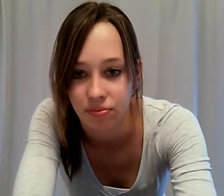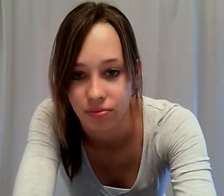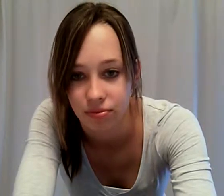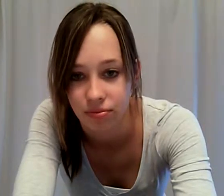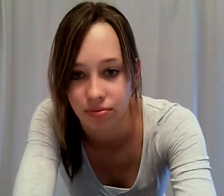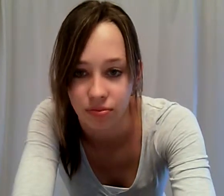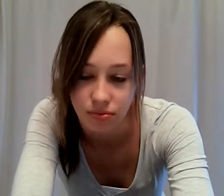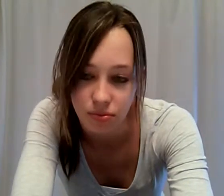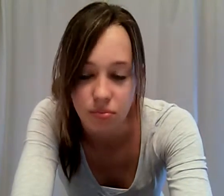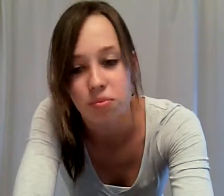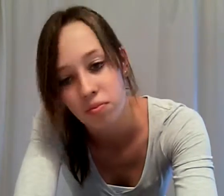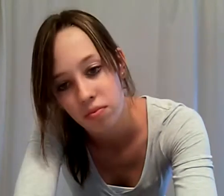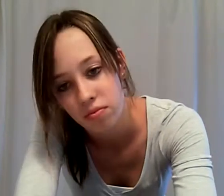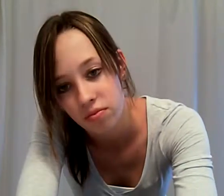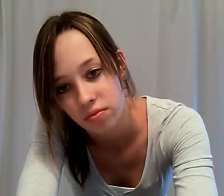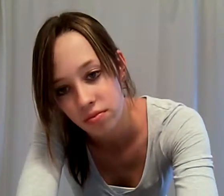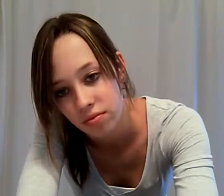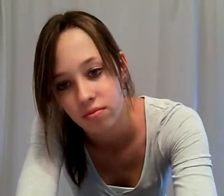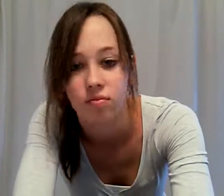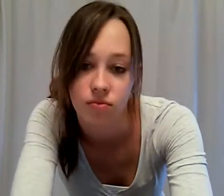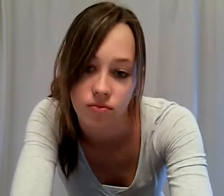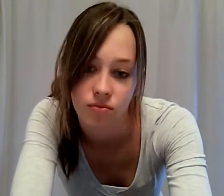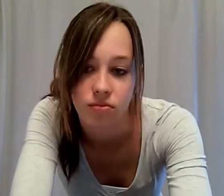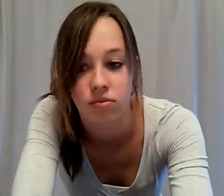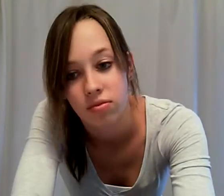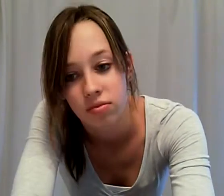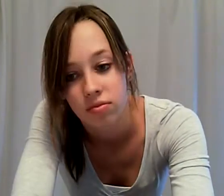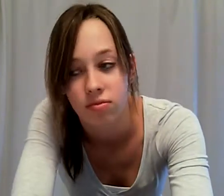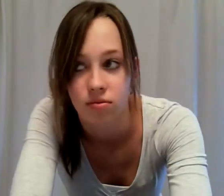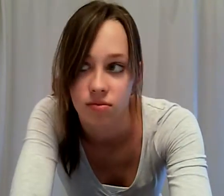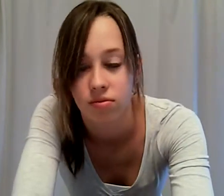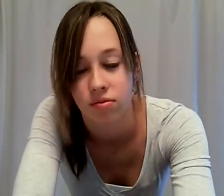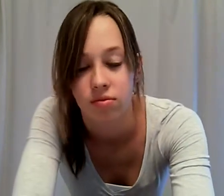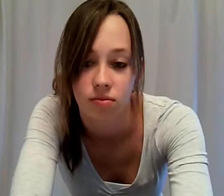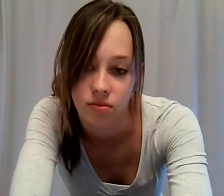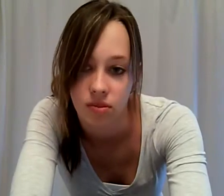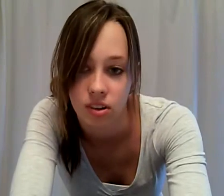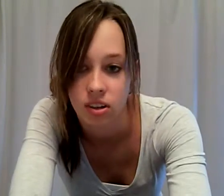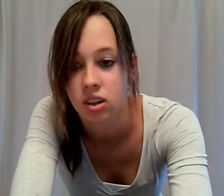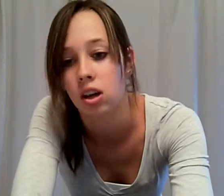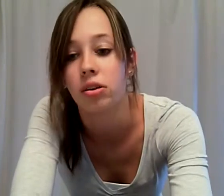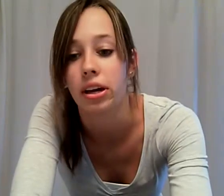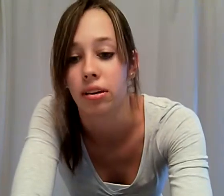looking for the critics cause they're everywhere. They don't like my jeans. They don't get my hair. I'm So I'm